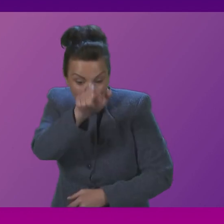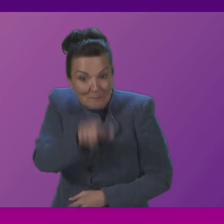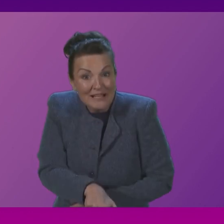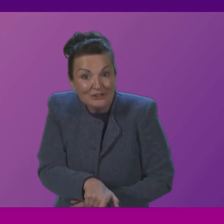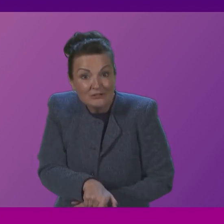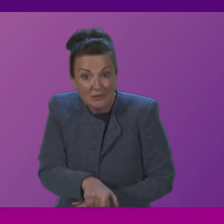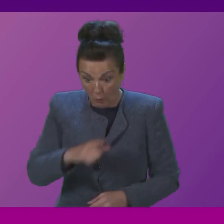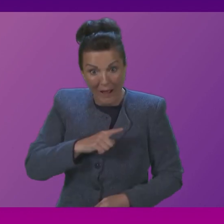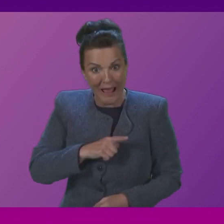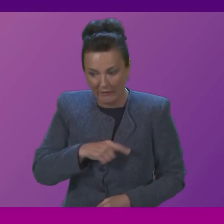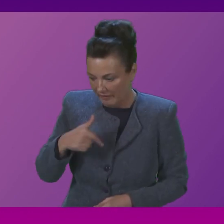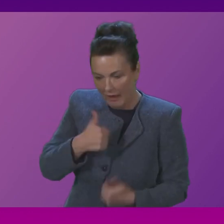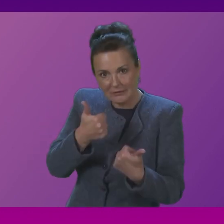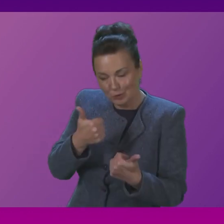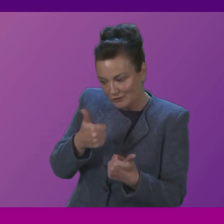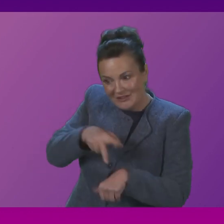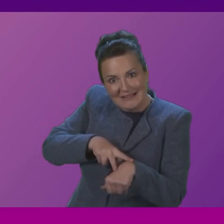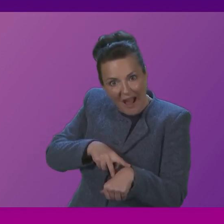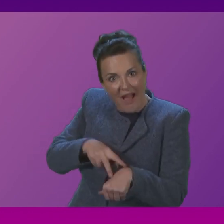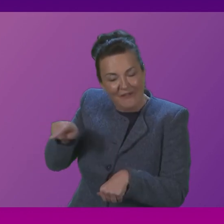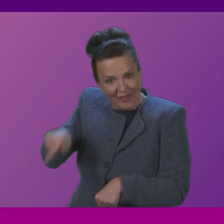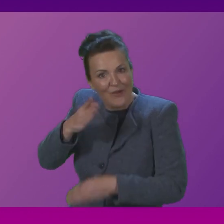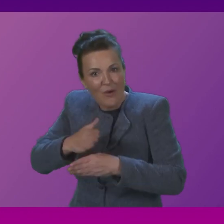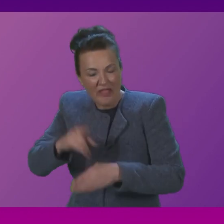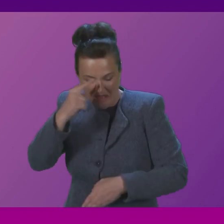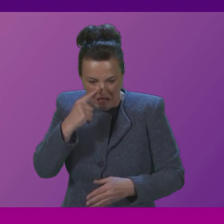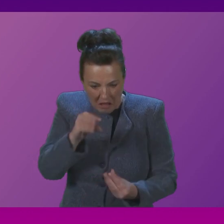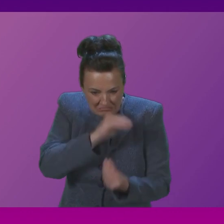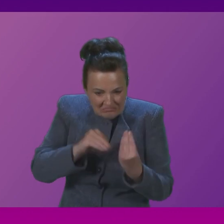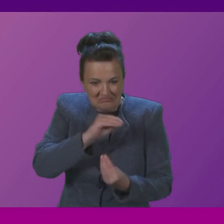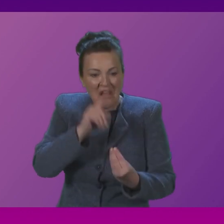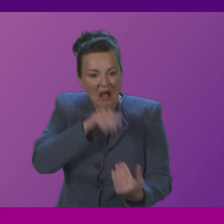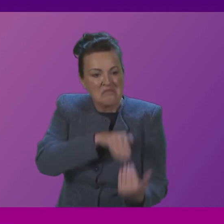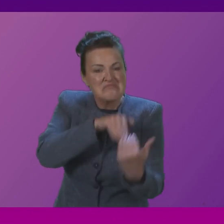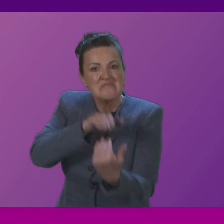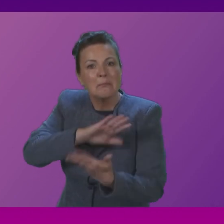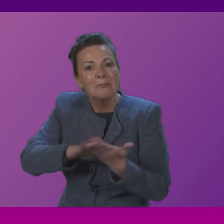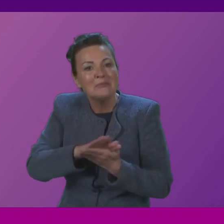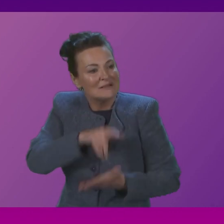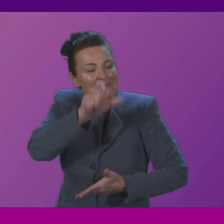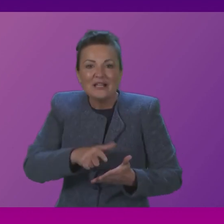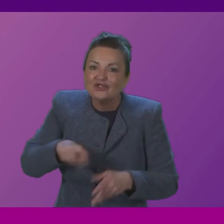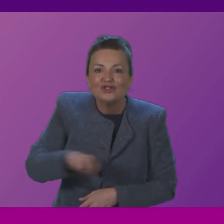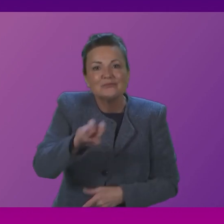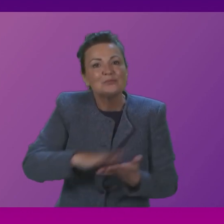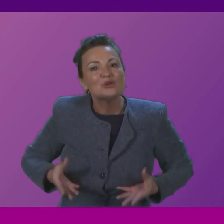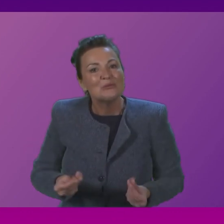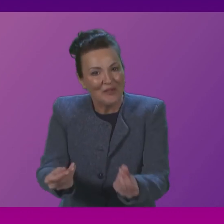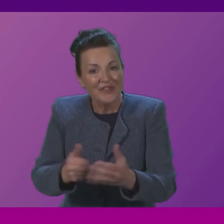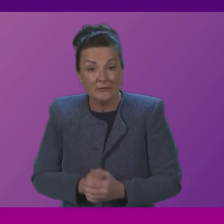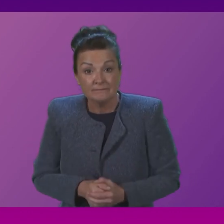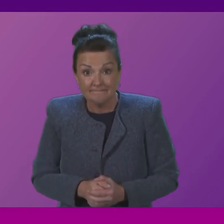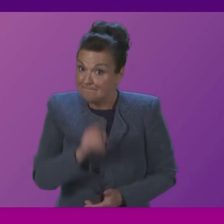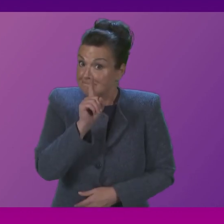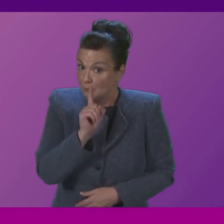interest of those who work in our National Health Service as well. And of course, we'll continue to do everything we possibly can to reward